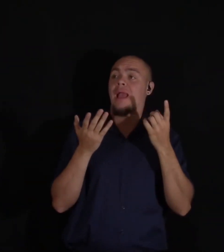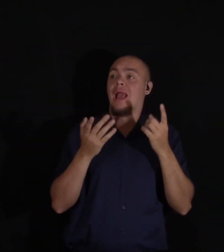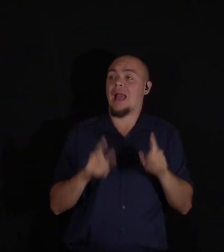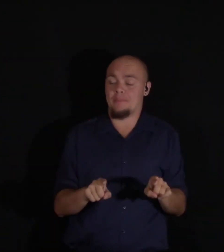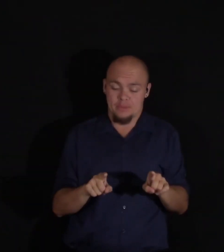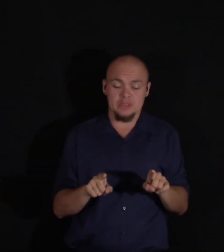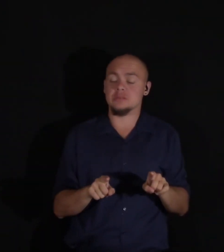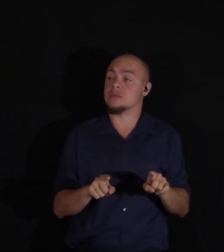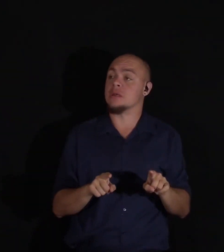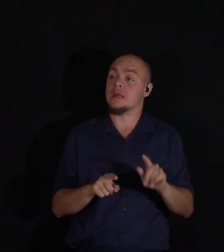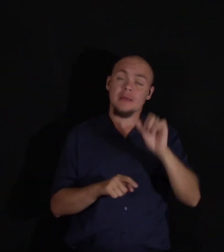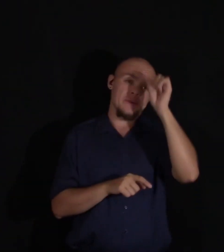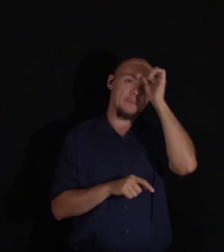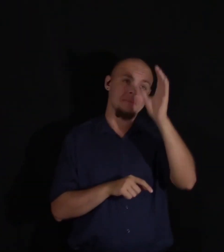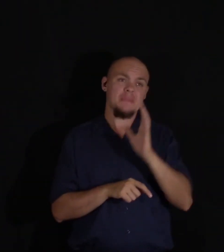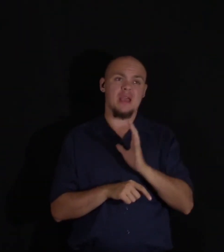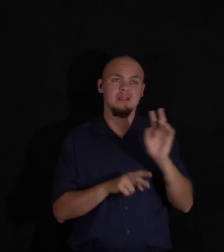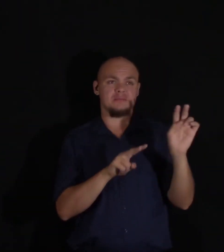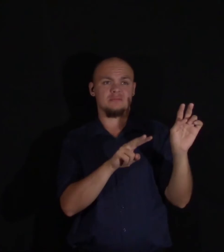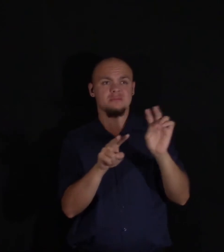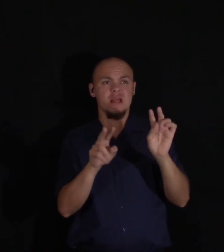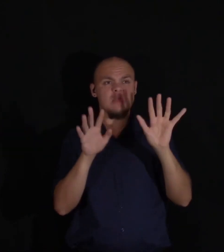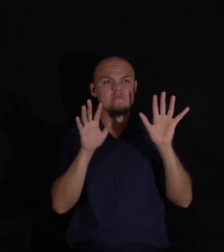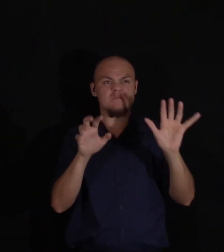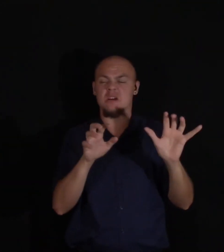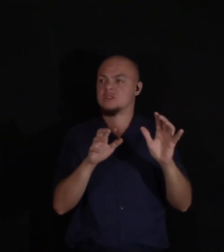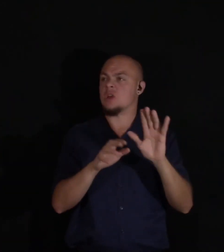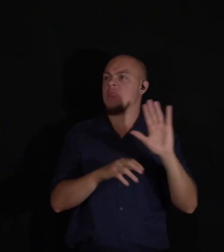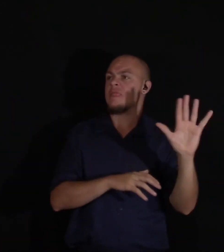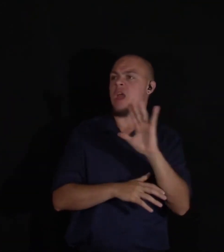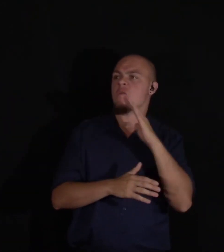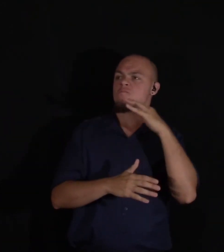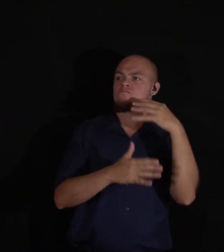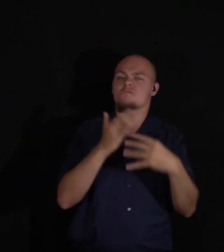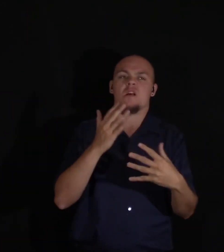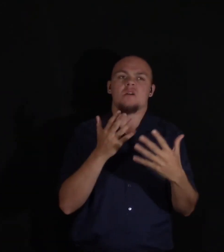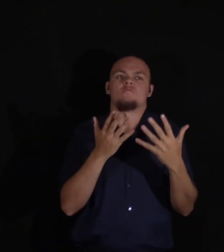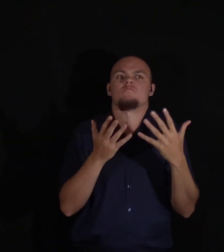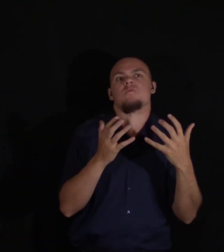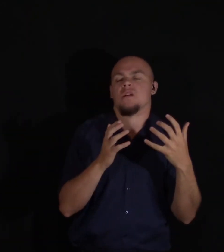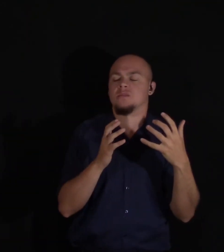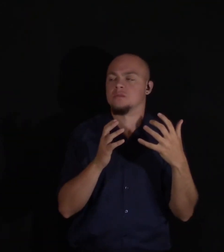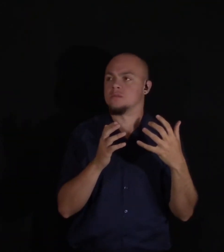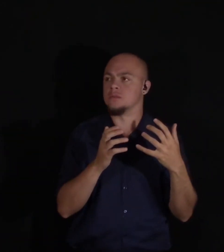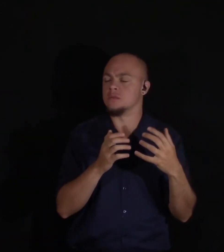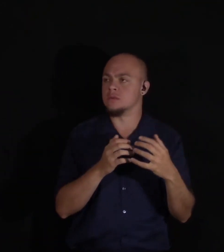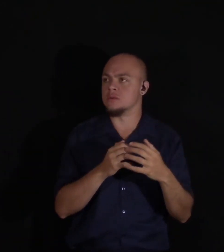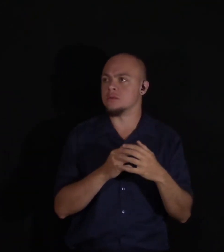appear to me as monsters thirsting for each other's blood. Yet I am certainly unjust.